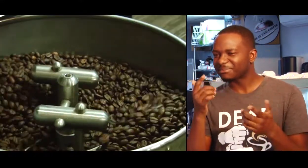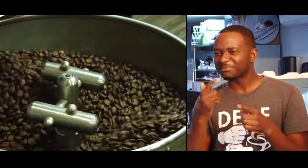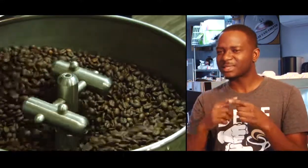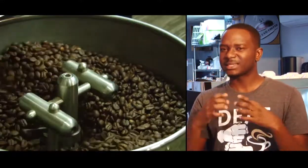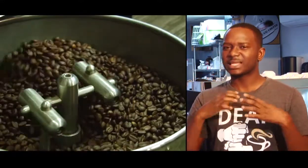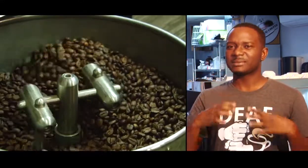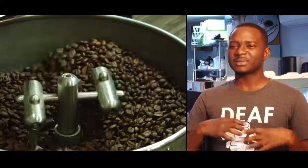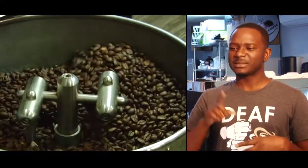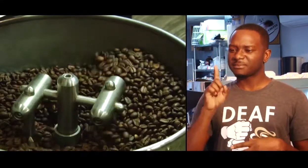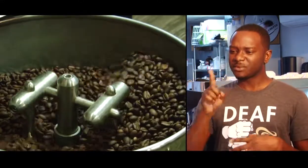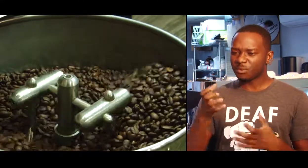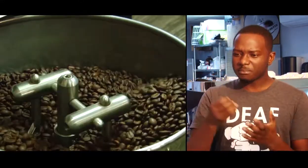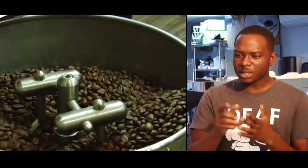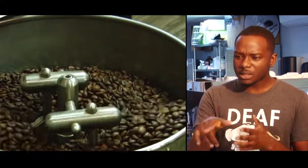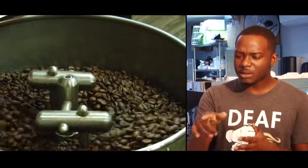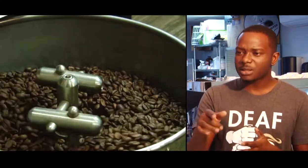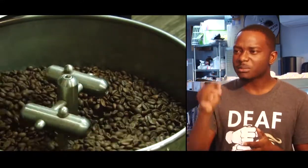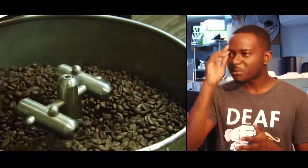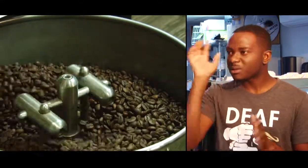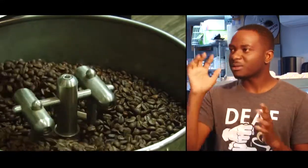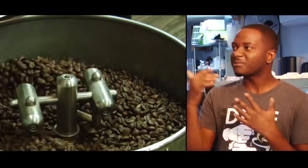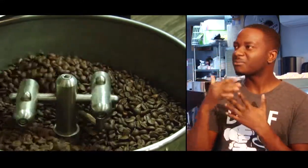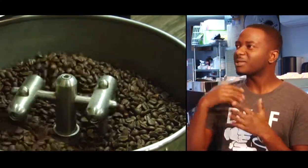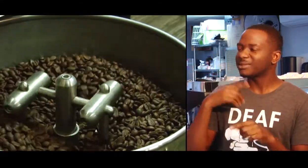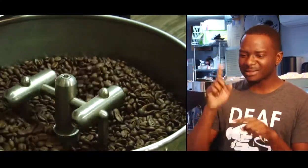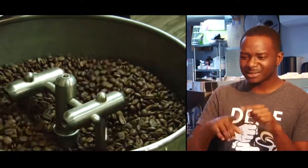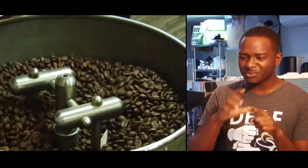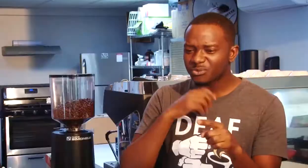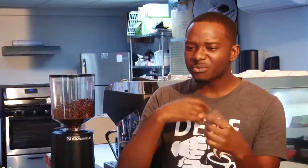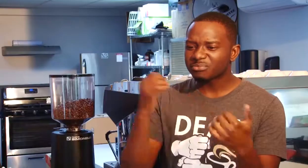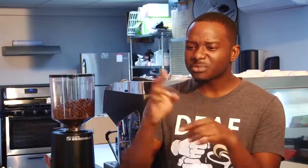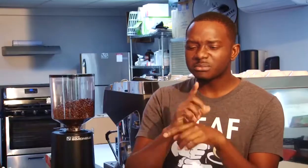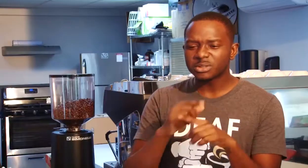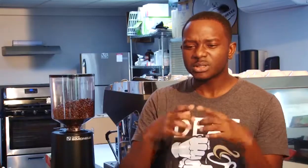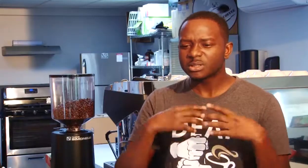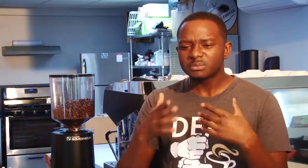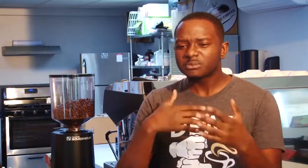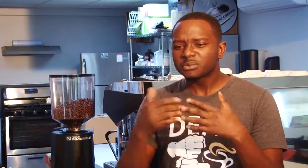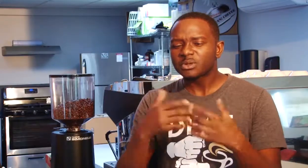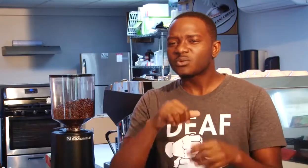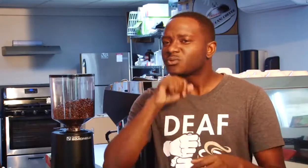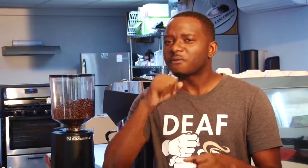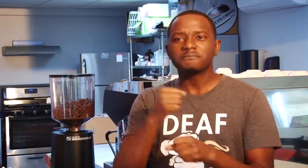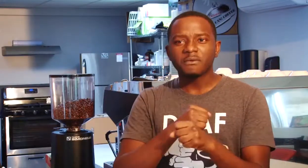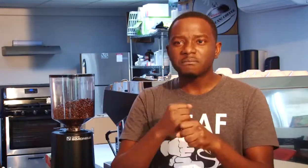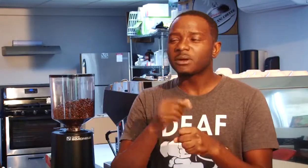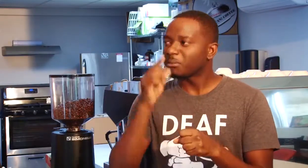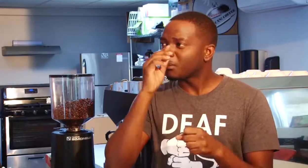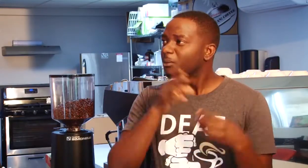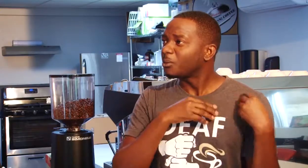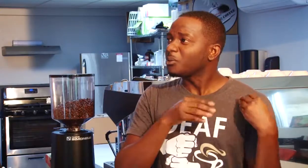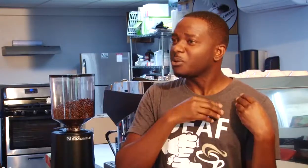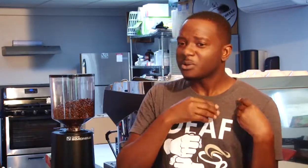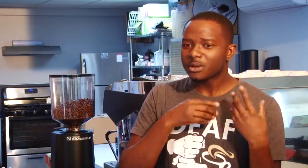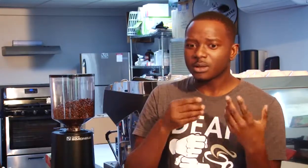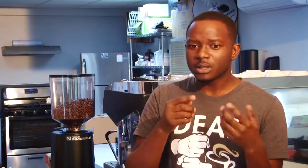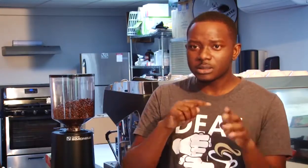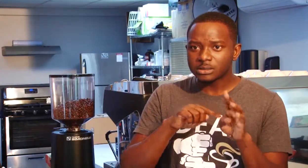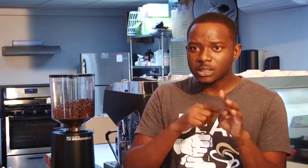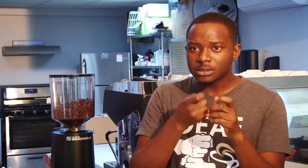Mr. Coffee machine and just using our really good taste, our skill in tasting things, to taste different types of coffee and different flavors. One